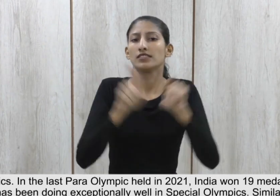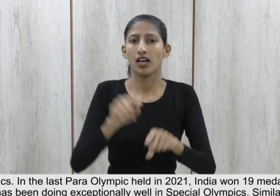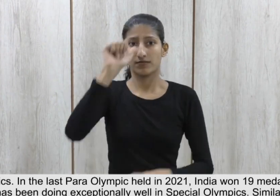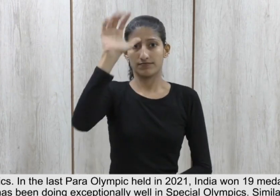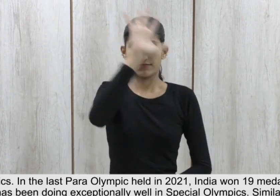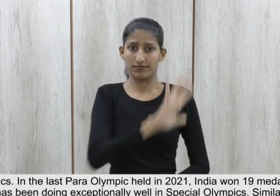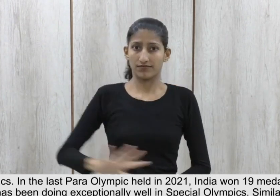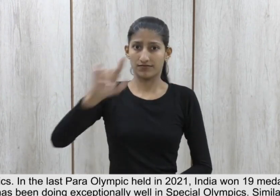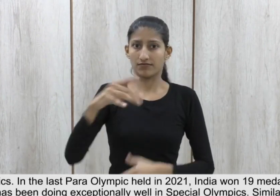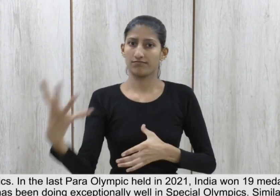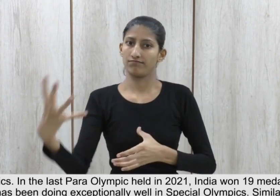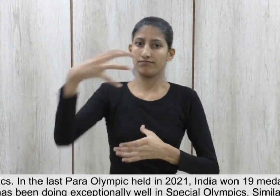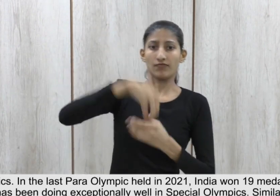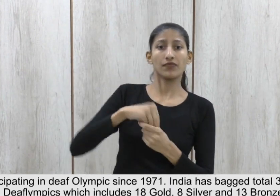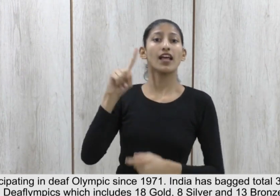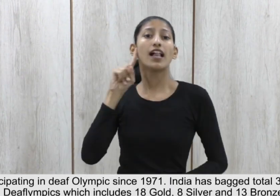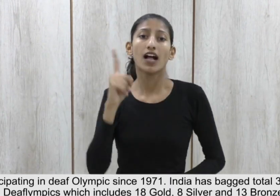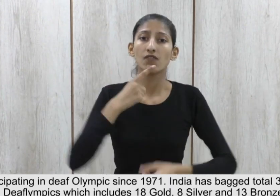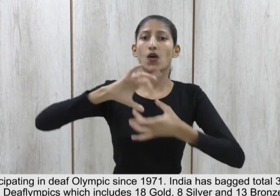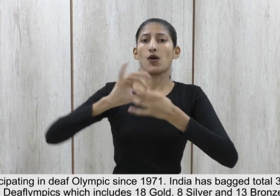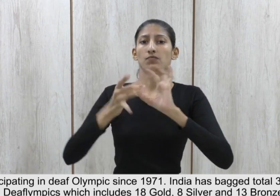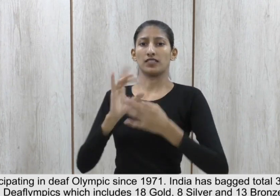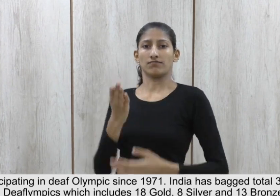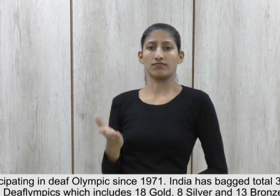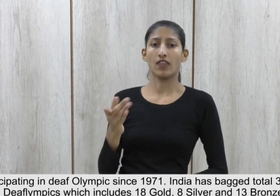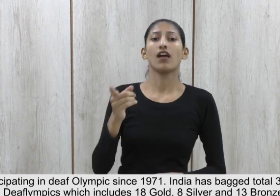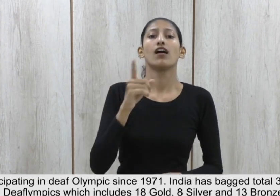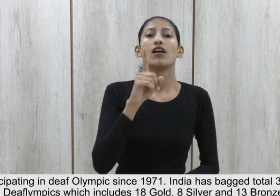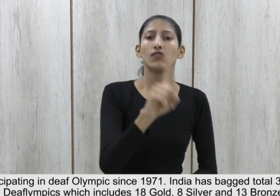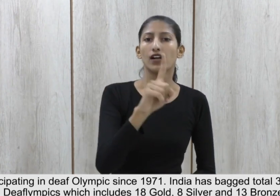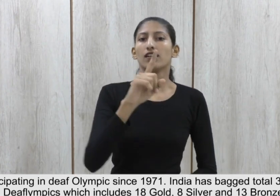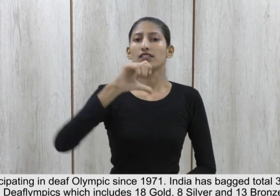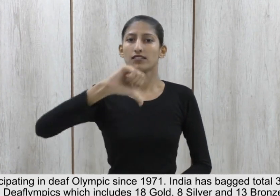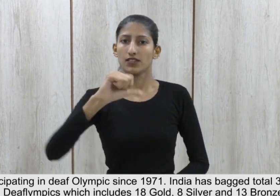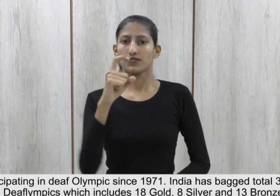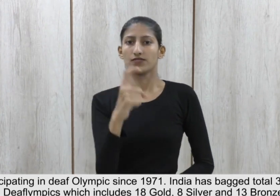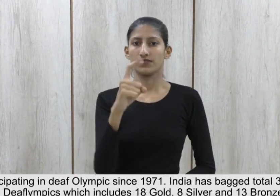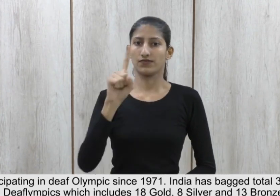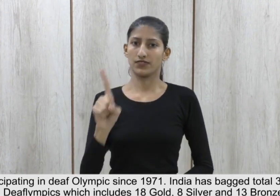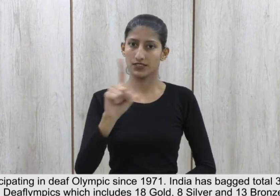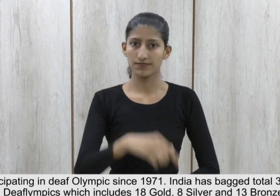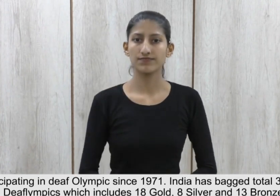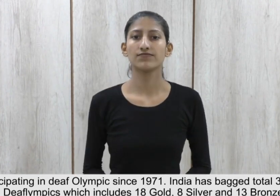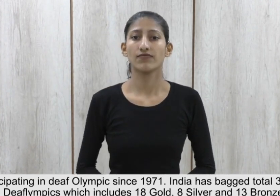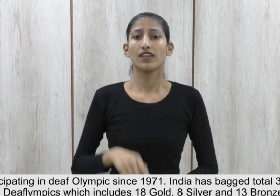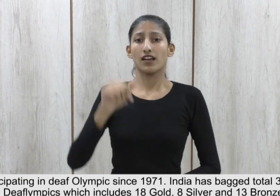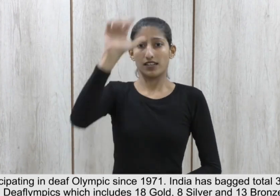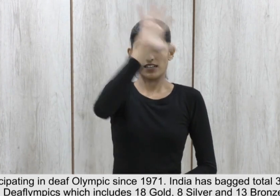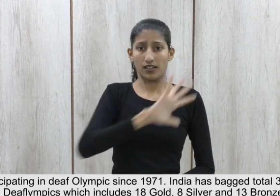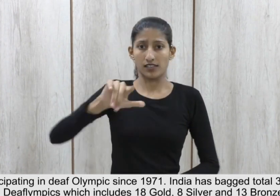Similarly, India has been participating in Deaf Olympics since 1971 India has